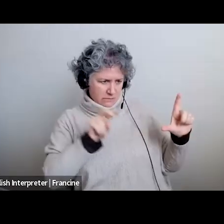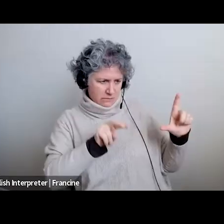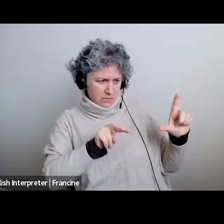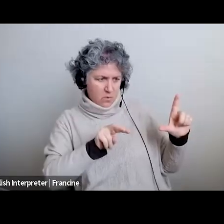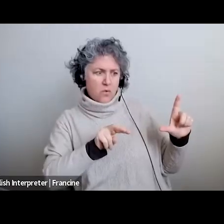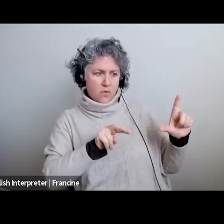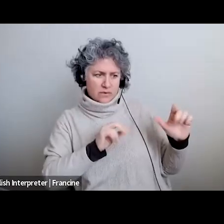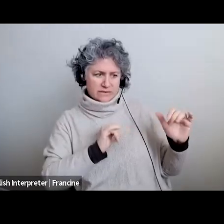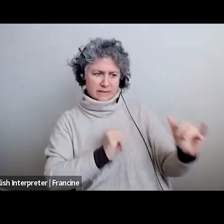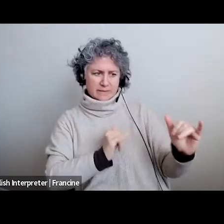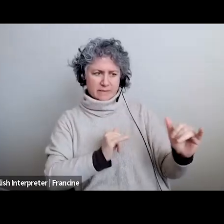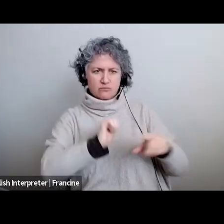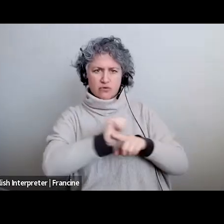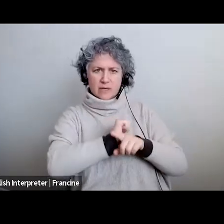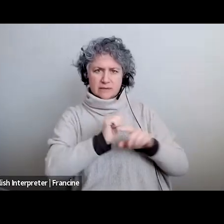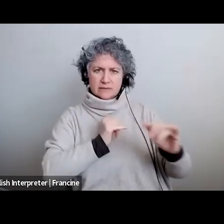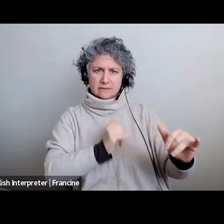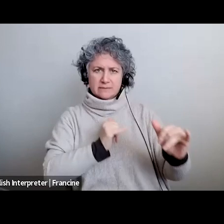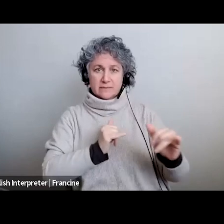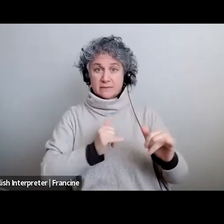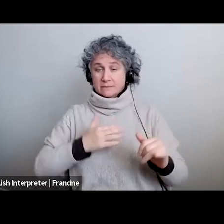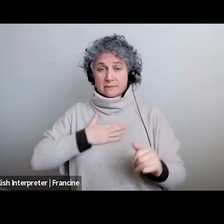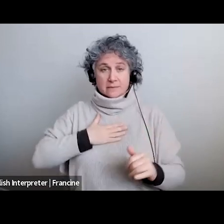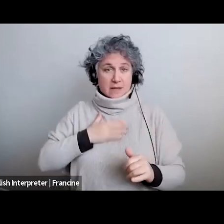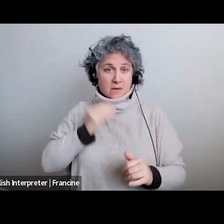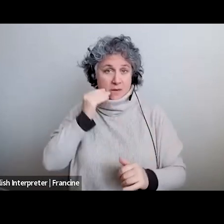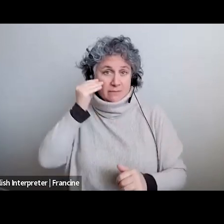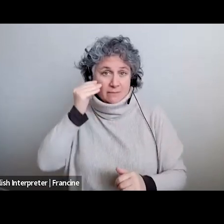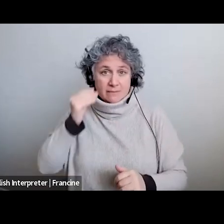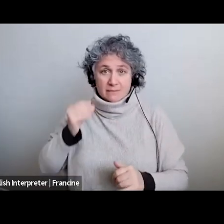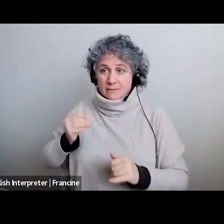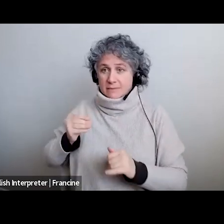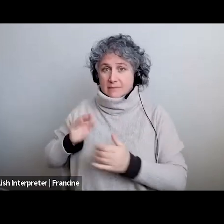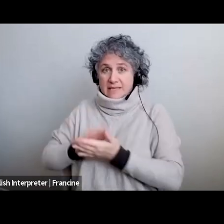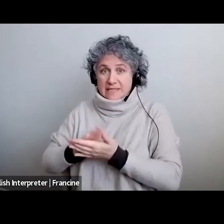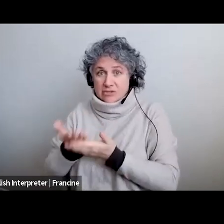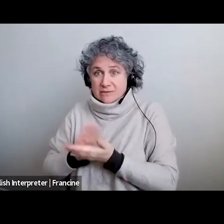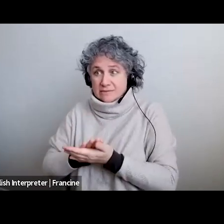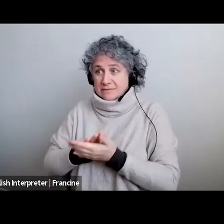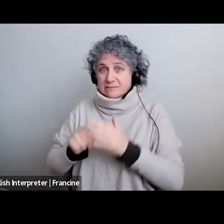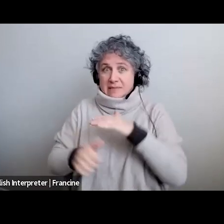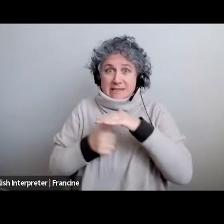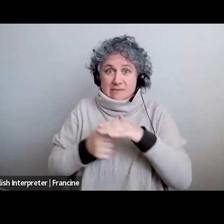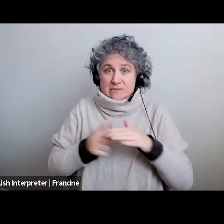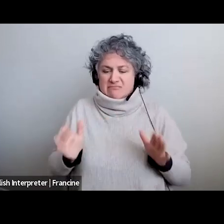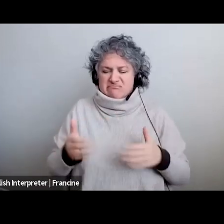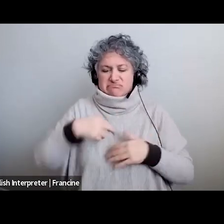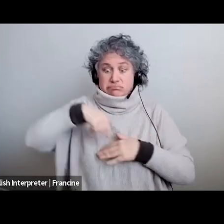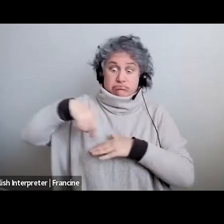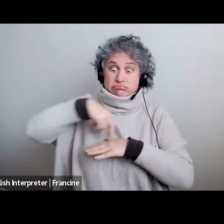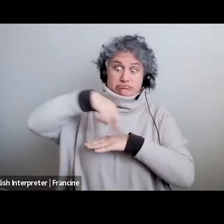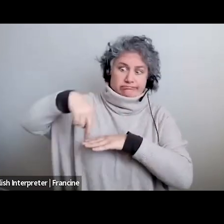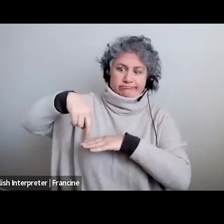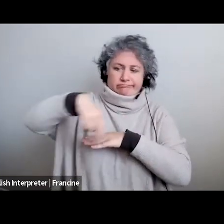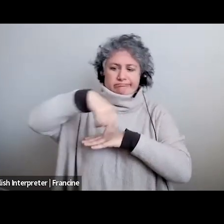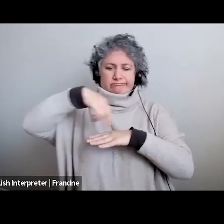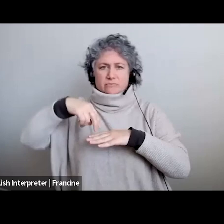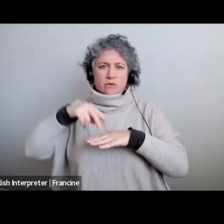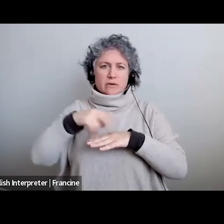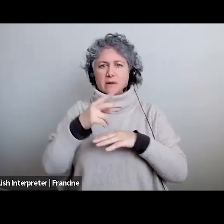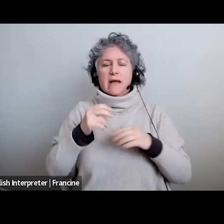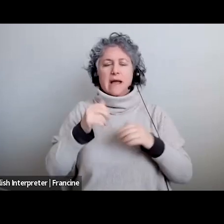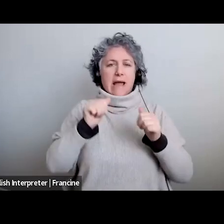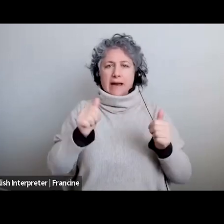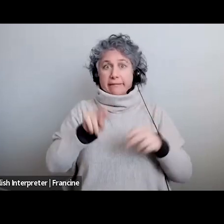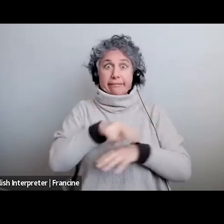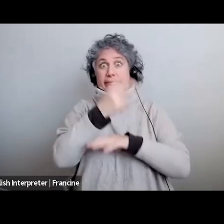where you can do it in the confines of your basement or your kitchen right or we may ask for if you do any tricks you